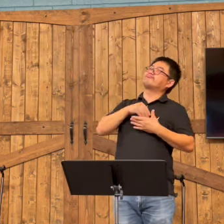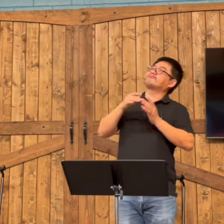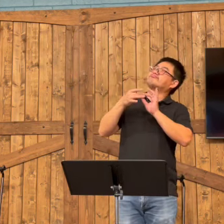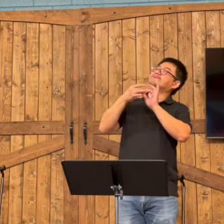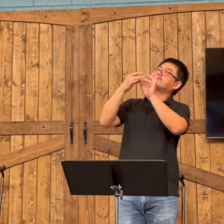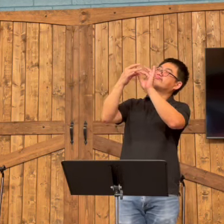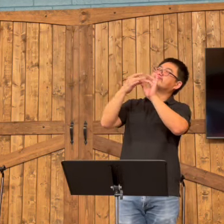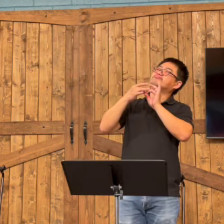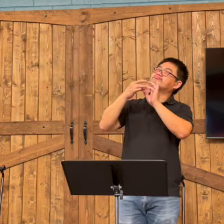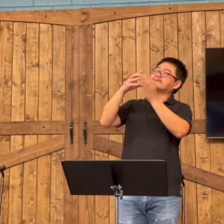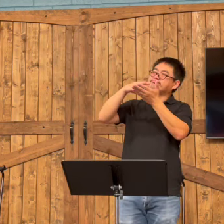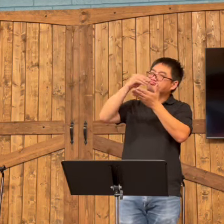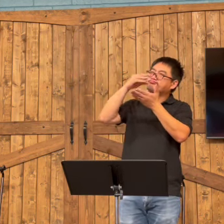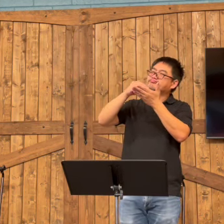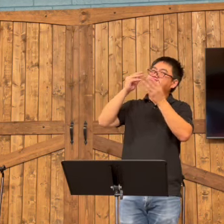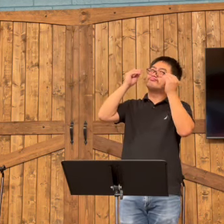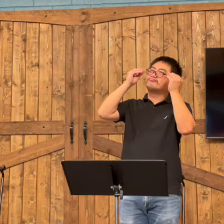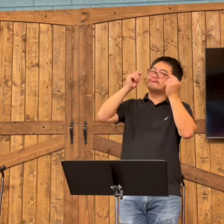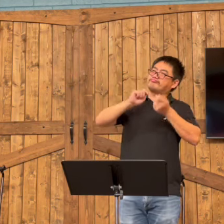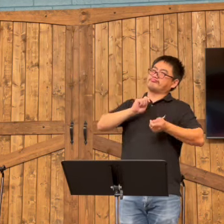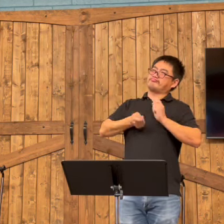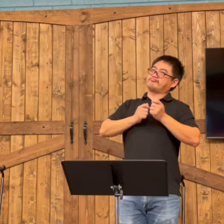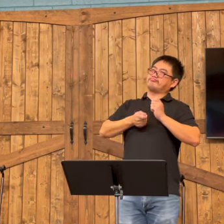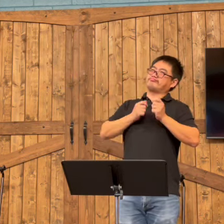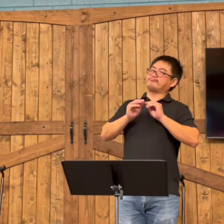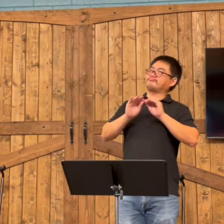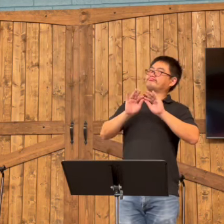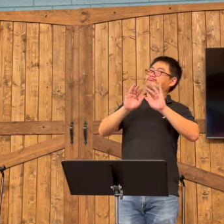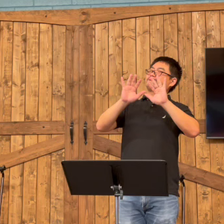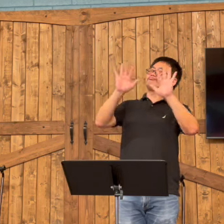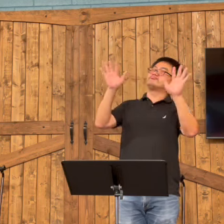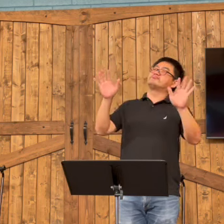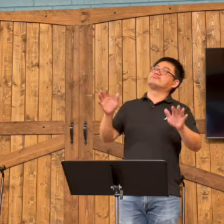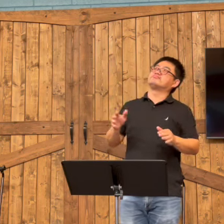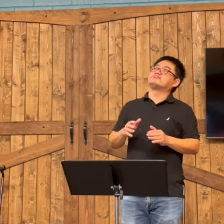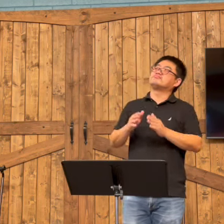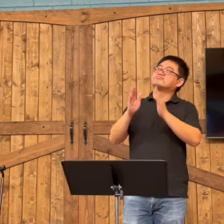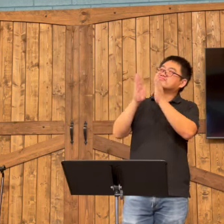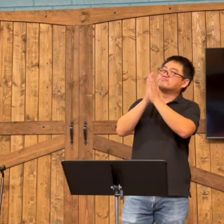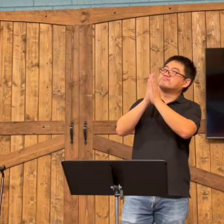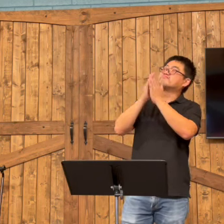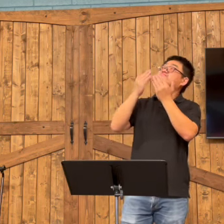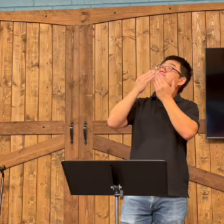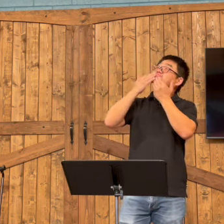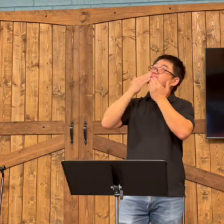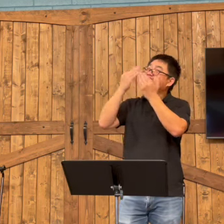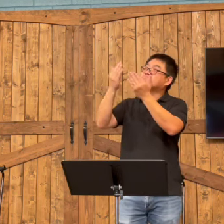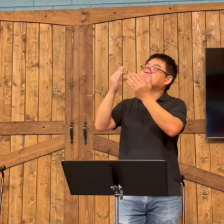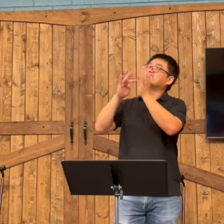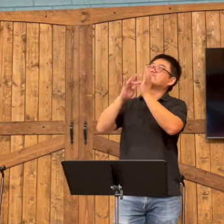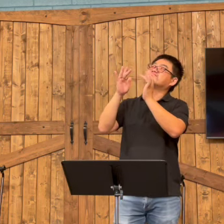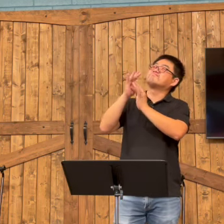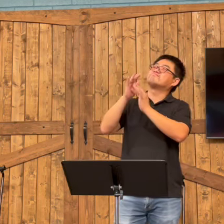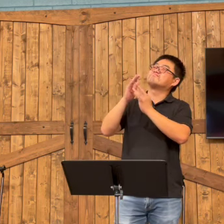heads. But that your Holy Spirit will bring unity between us. Thank you, Father.